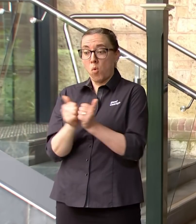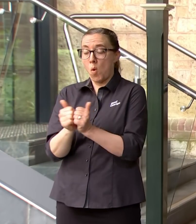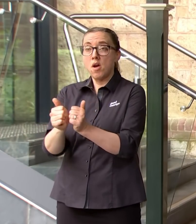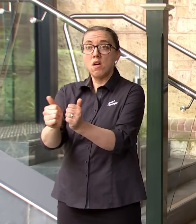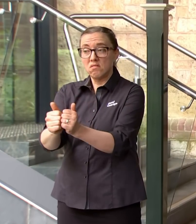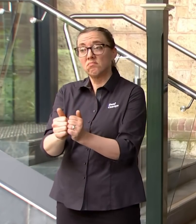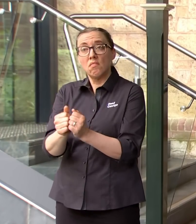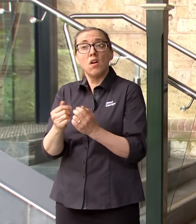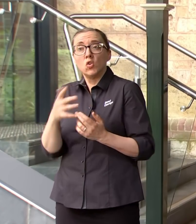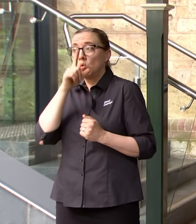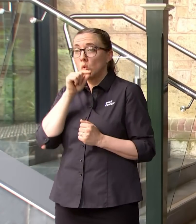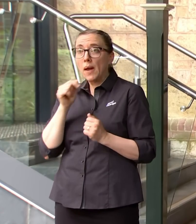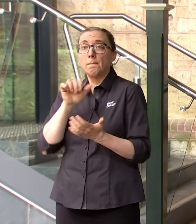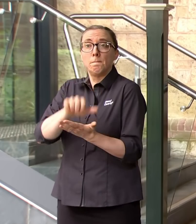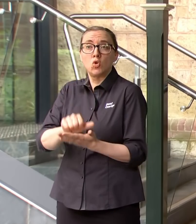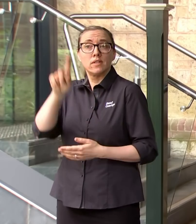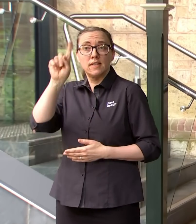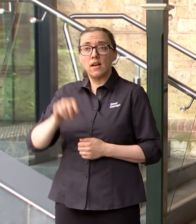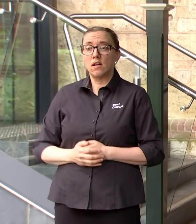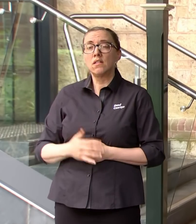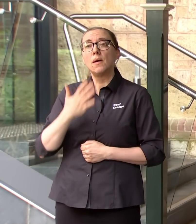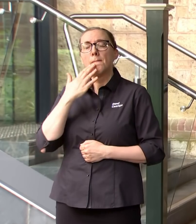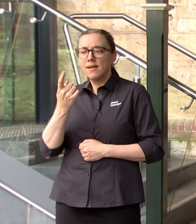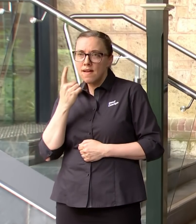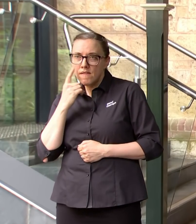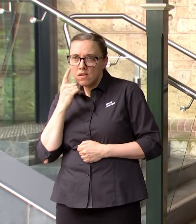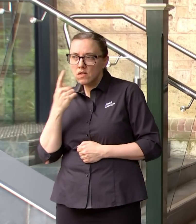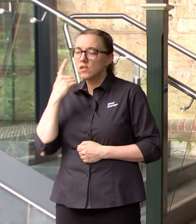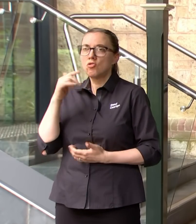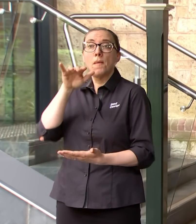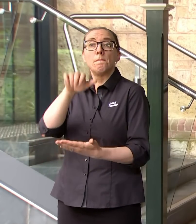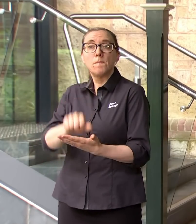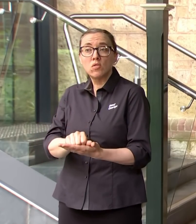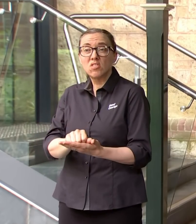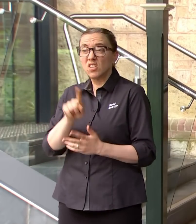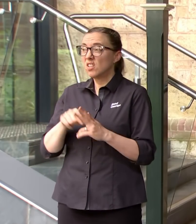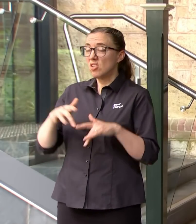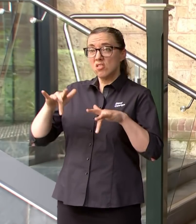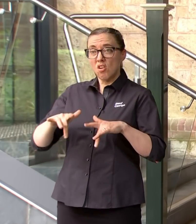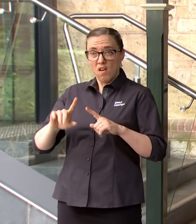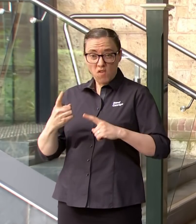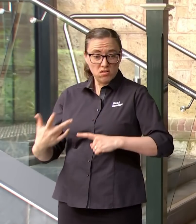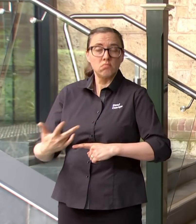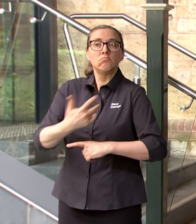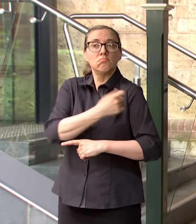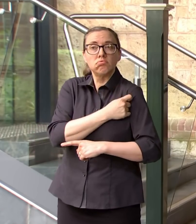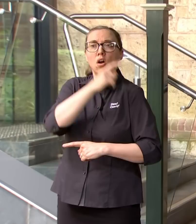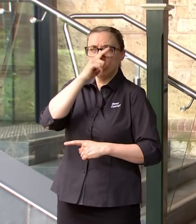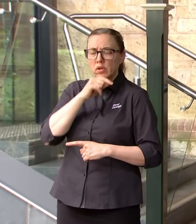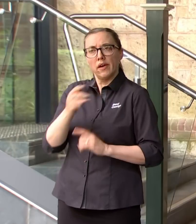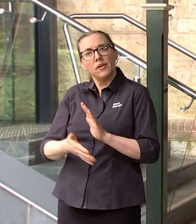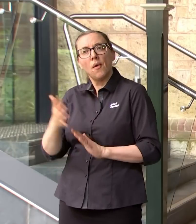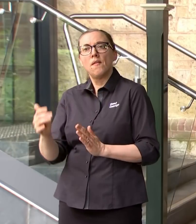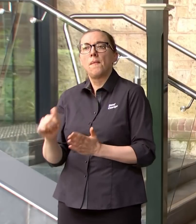doing at the moment is to go and find one of those appointments either for your first dose if you haven't had it your second dose if you haven't had it and